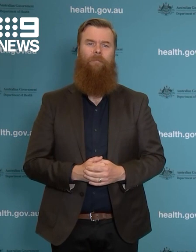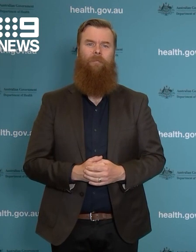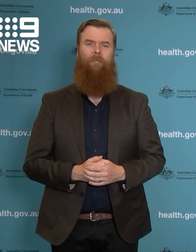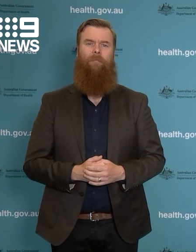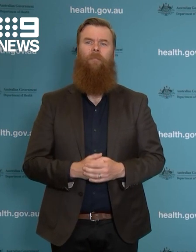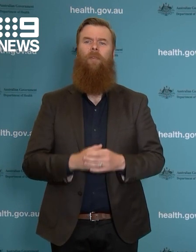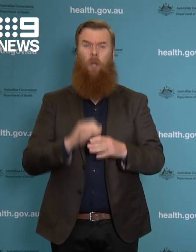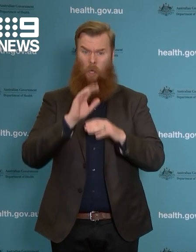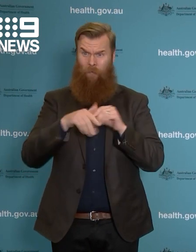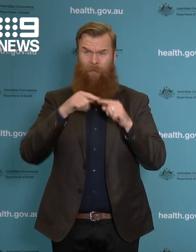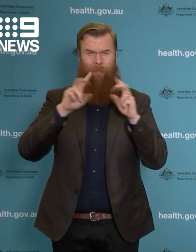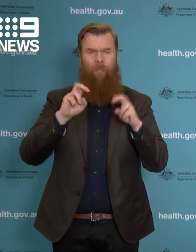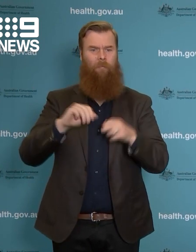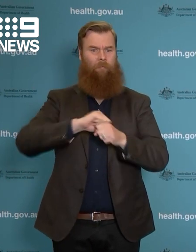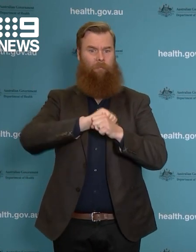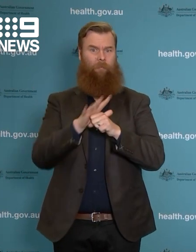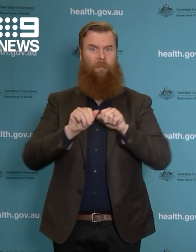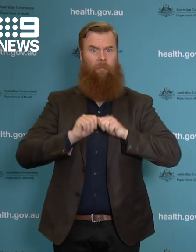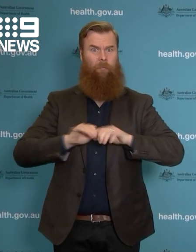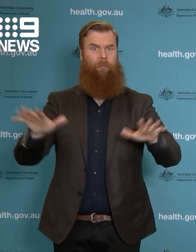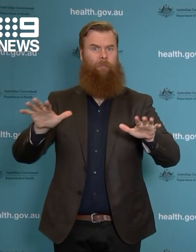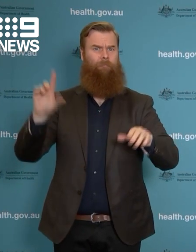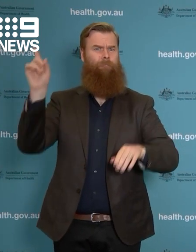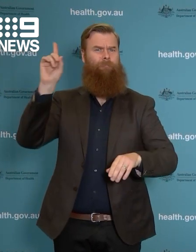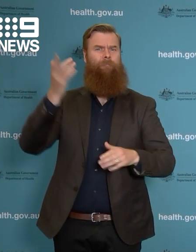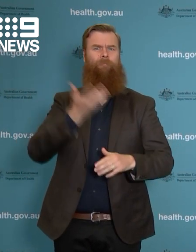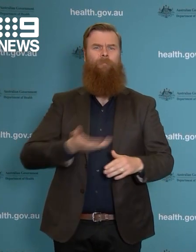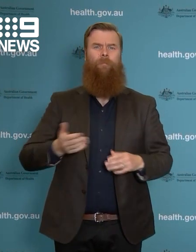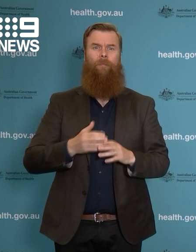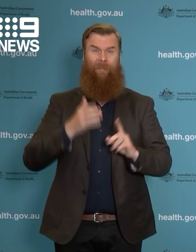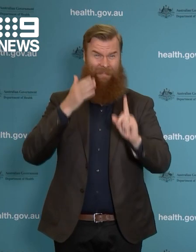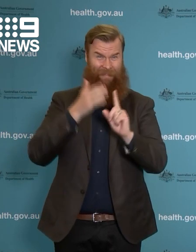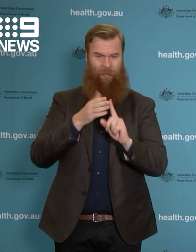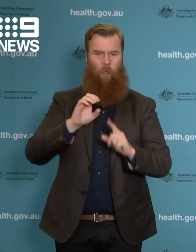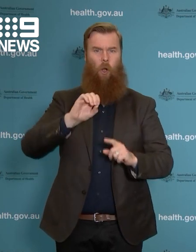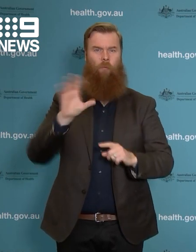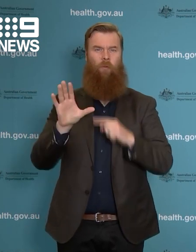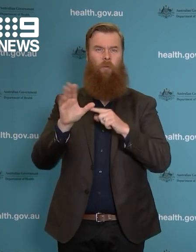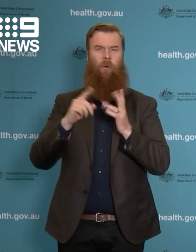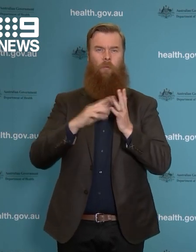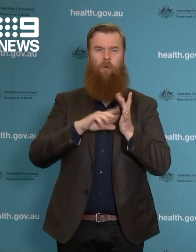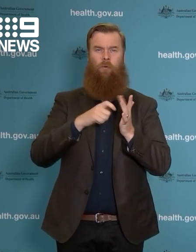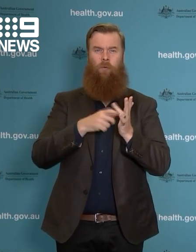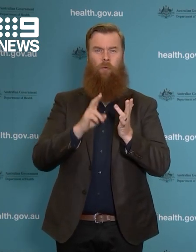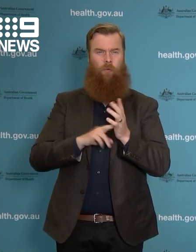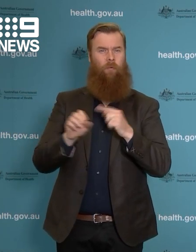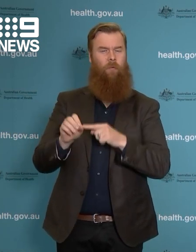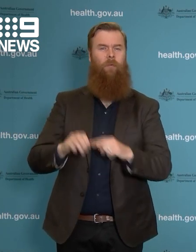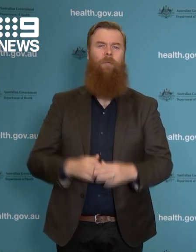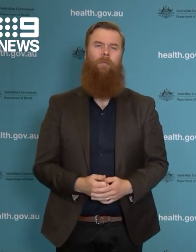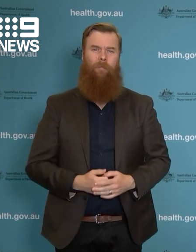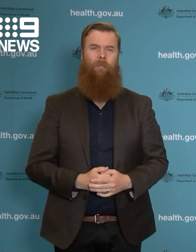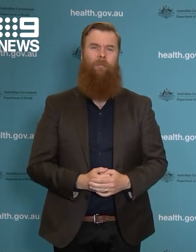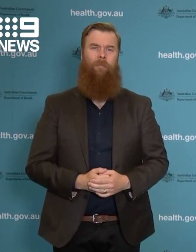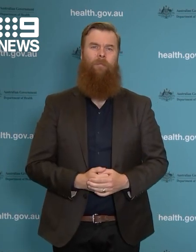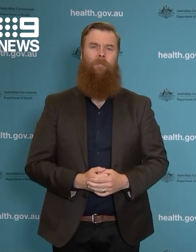-19 pandemic, and particularly in relation to the Omicron variant. So I think it's the first thing I'd like to say, I think